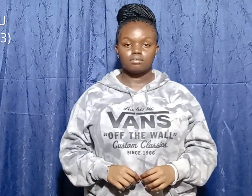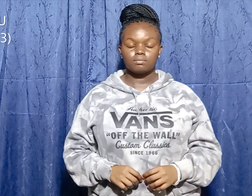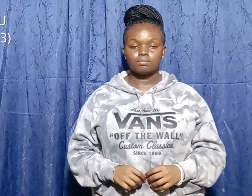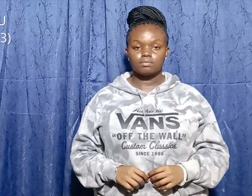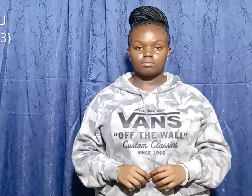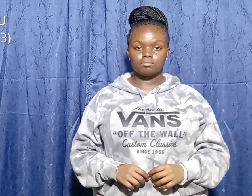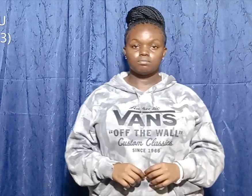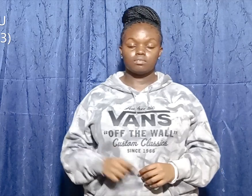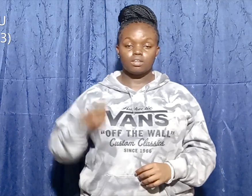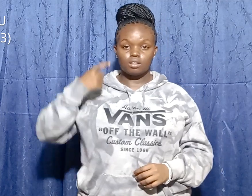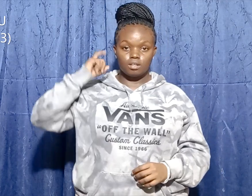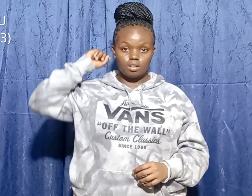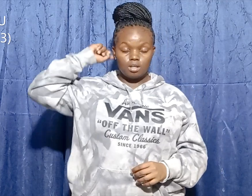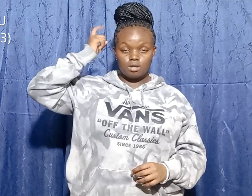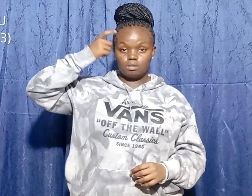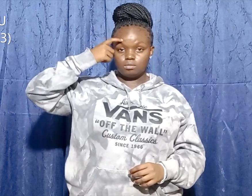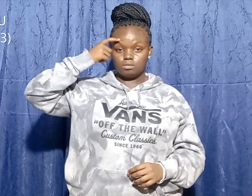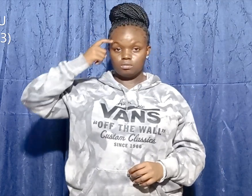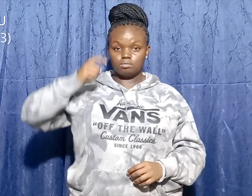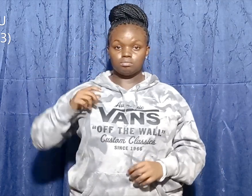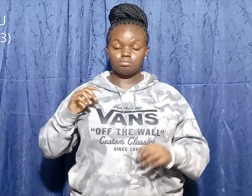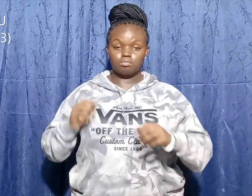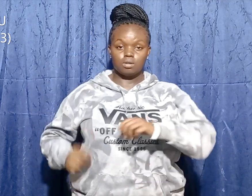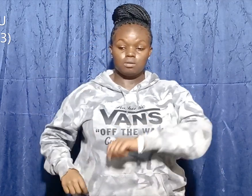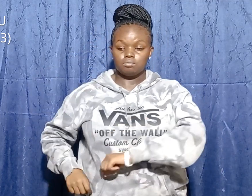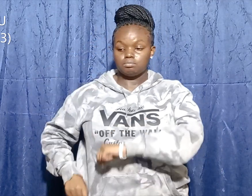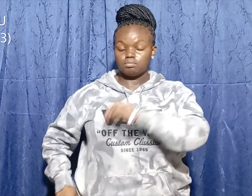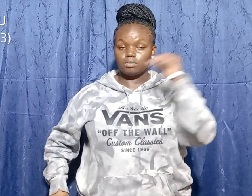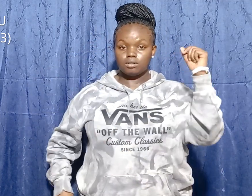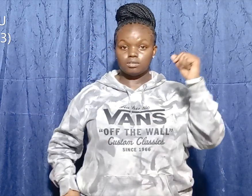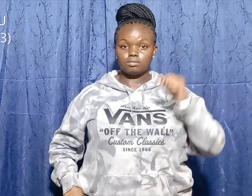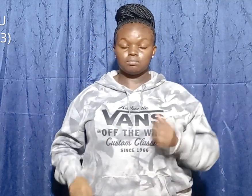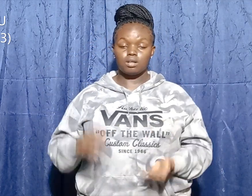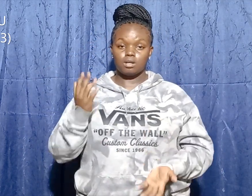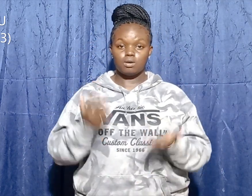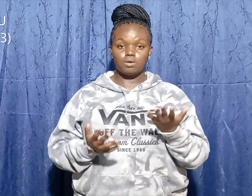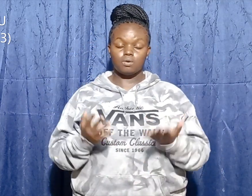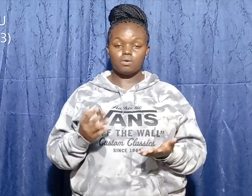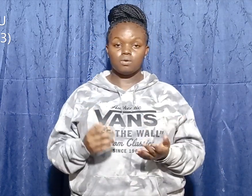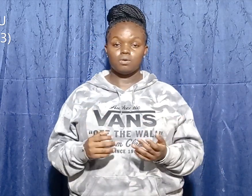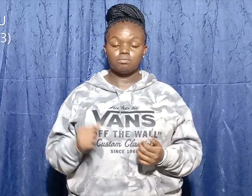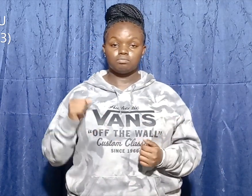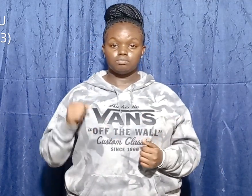Goliath wore a spear around his waist that weighed 57 kgs.